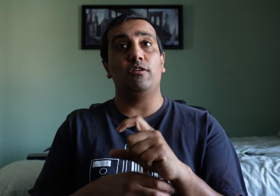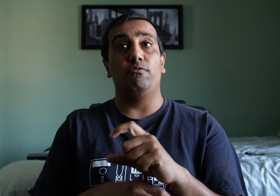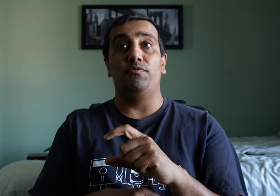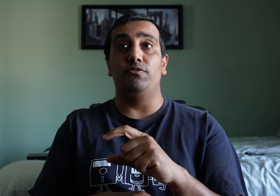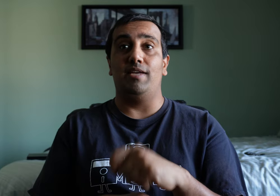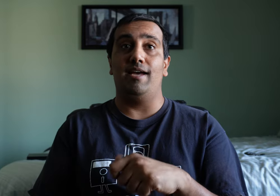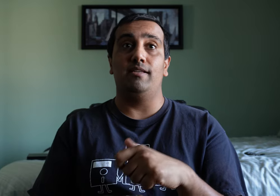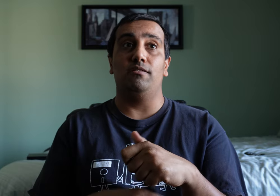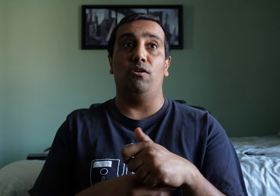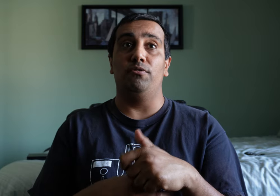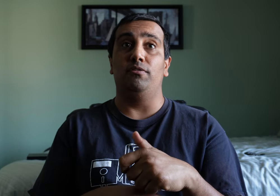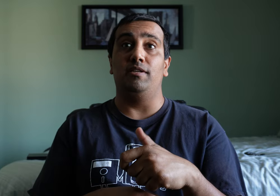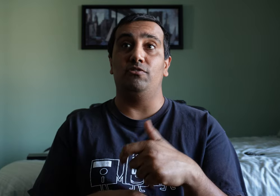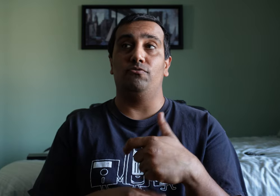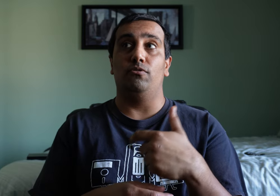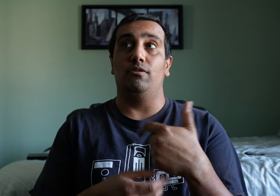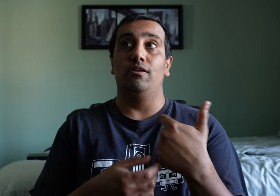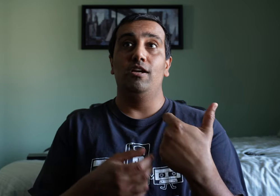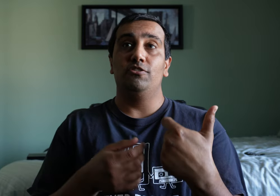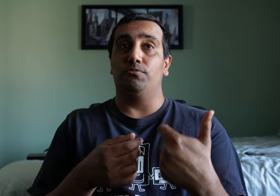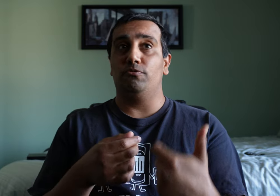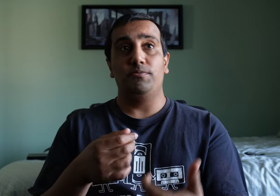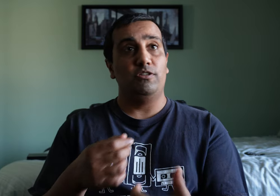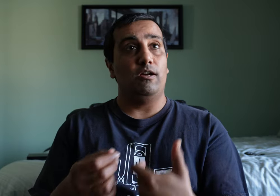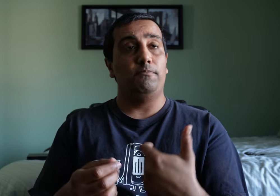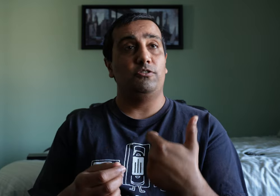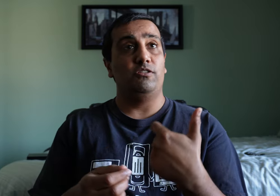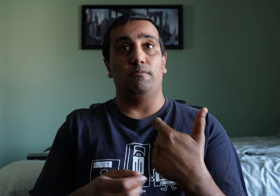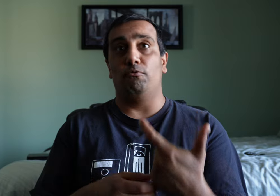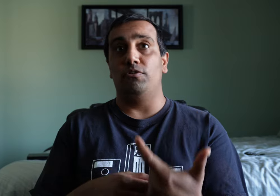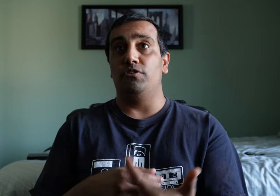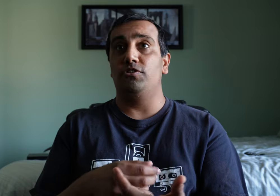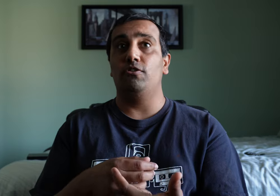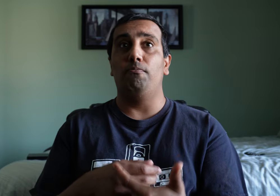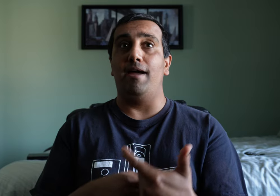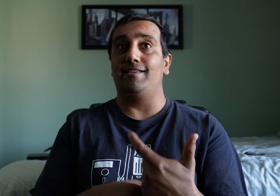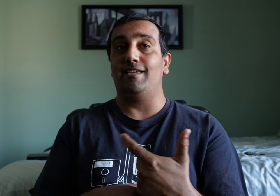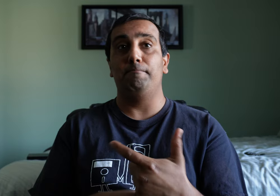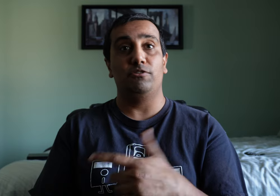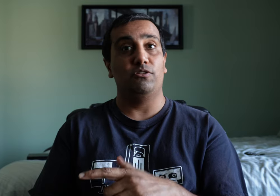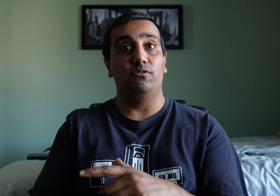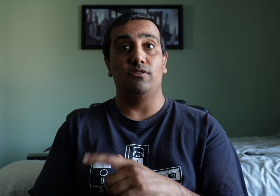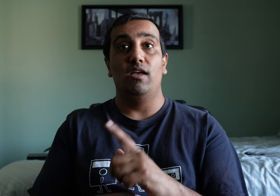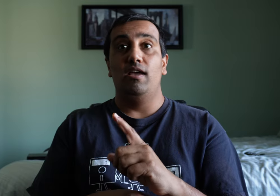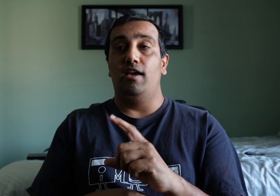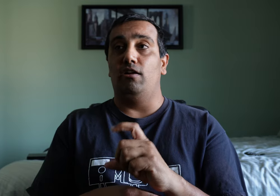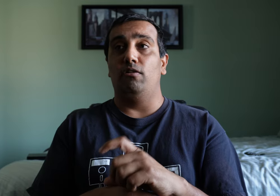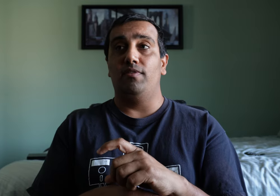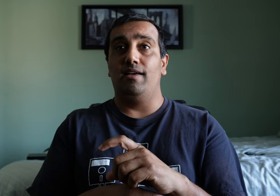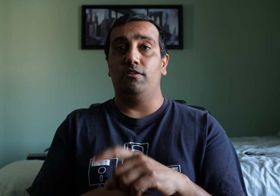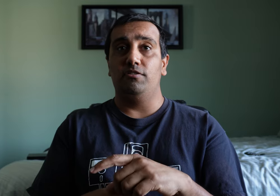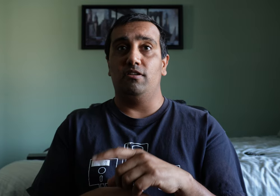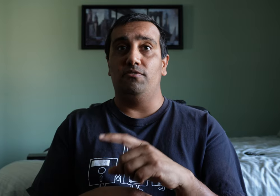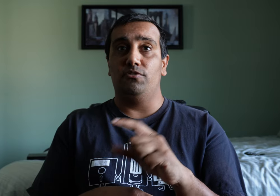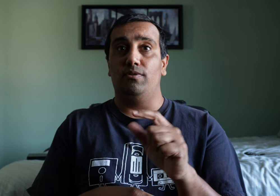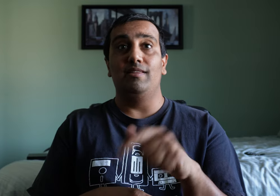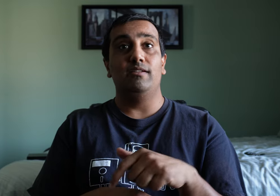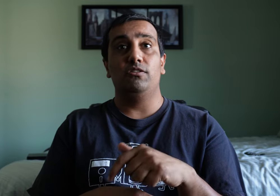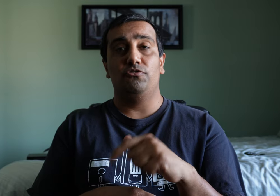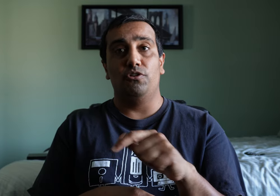.reviews has all the links for subscription options, supporting the show, past episodes, and all of that good stuff. So in the show